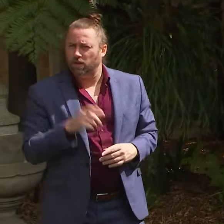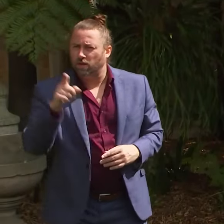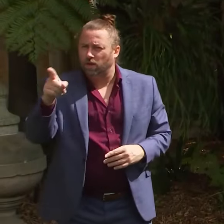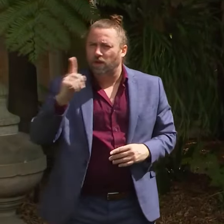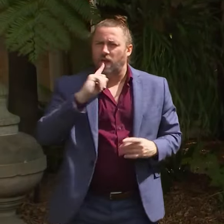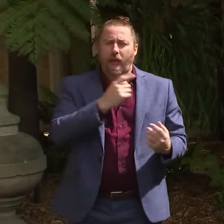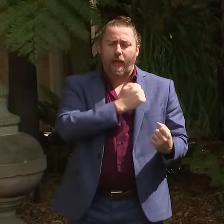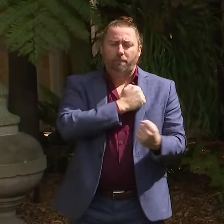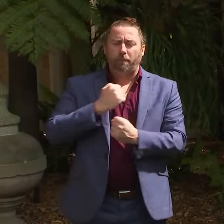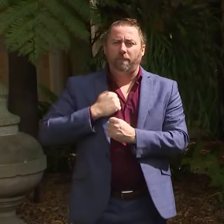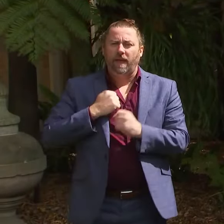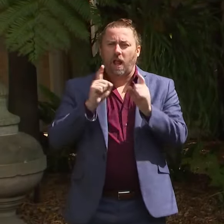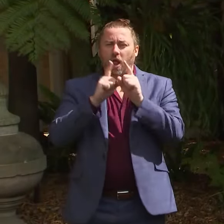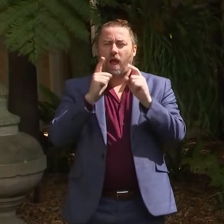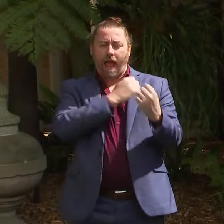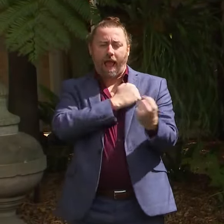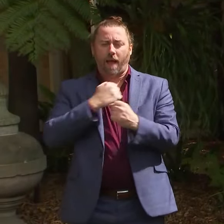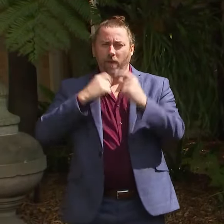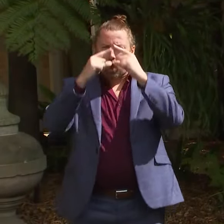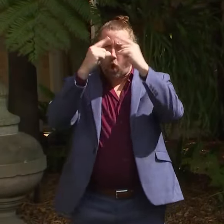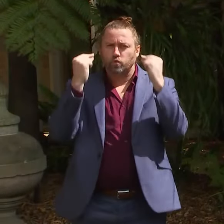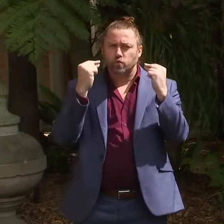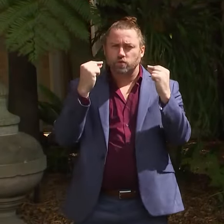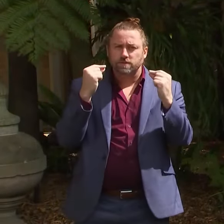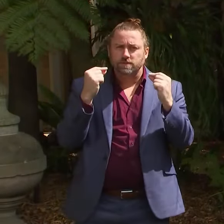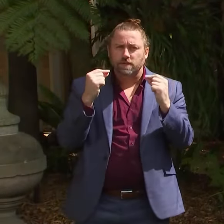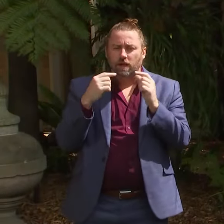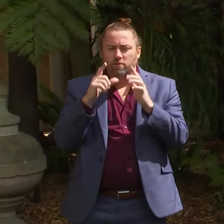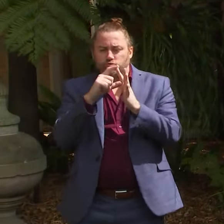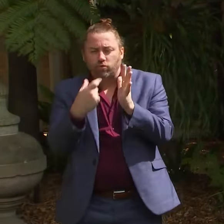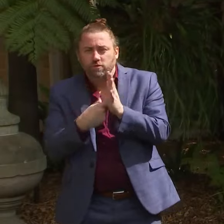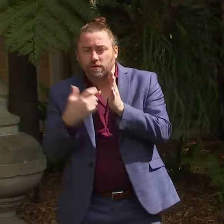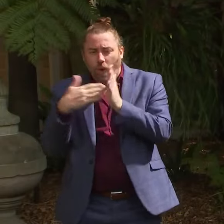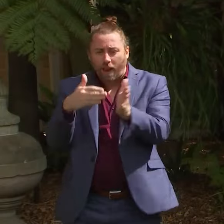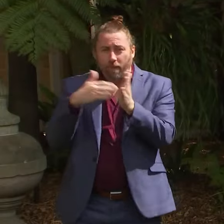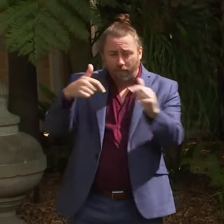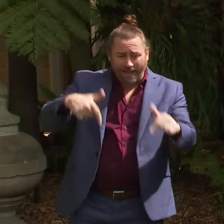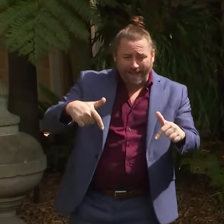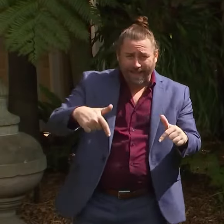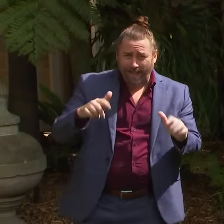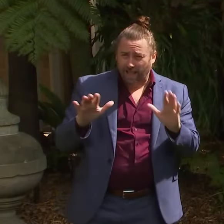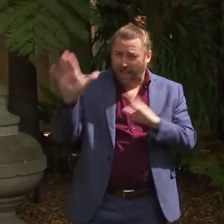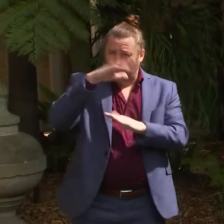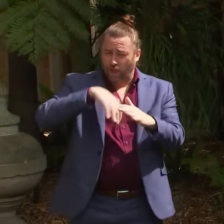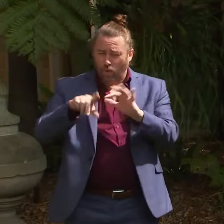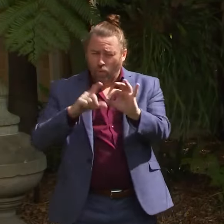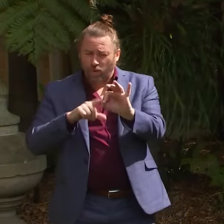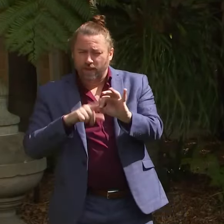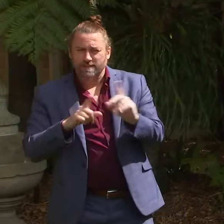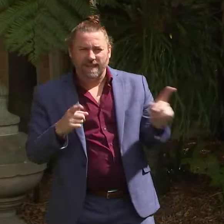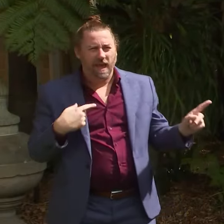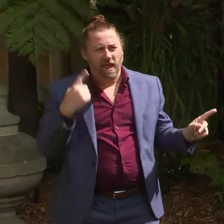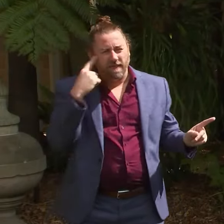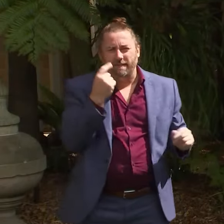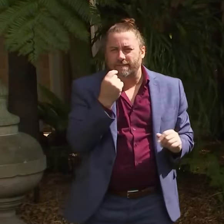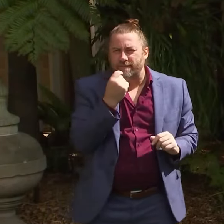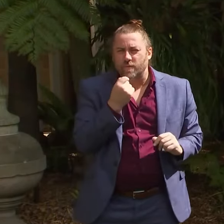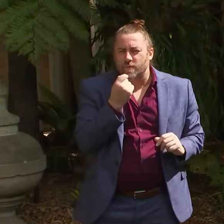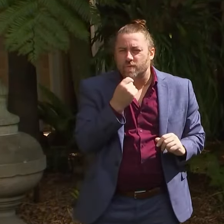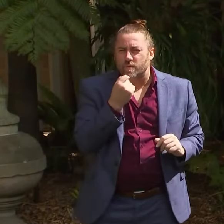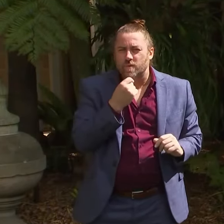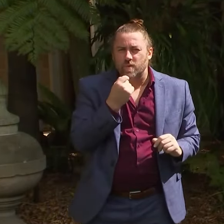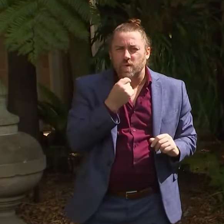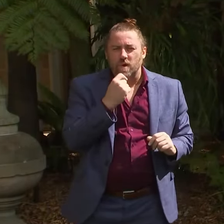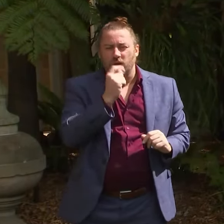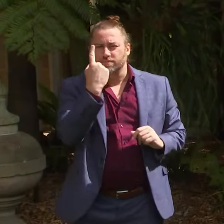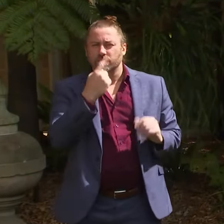there are in facilities in the Queensland space? Uh, I haven't got the figures written down in front of me. I believe there's only a very small number.